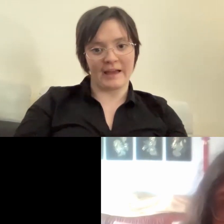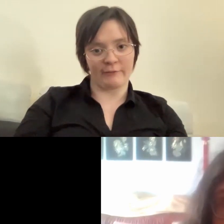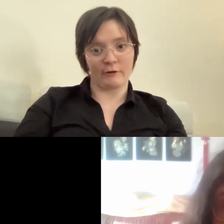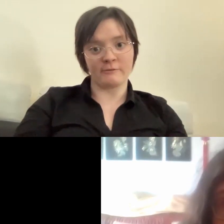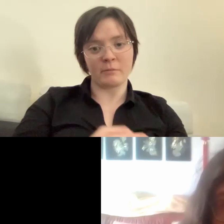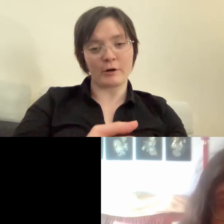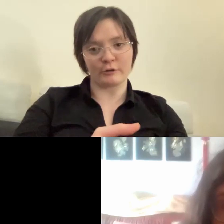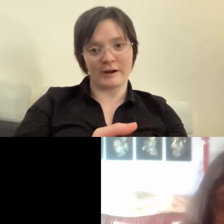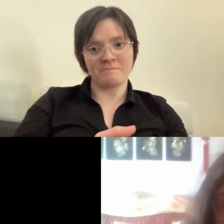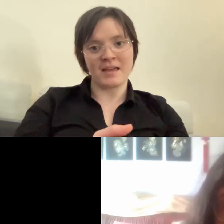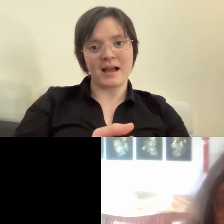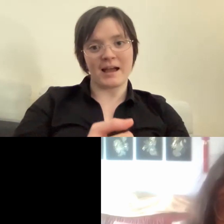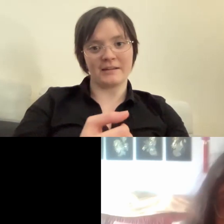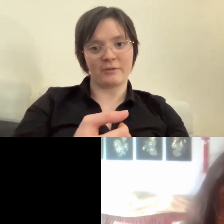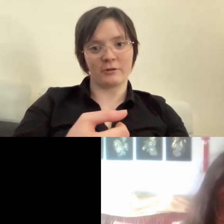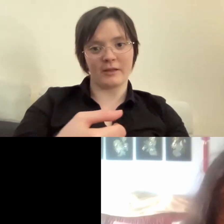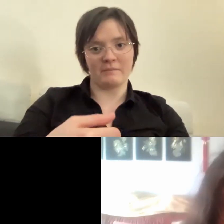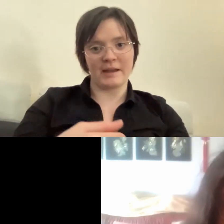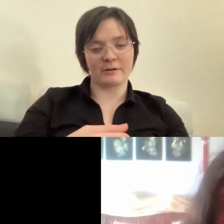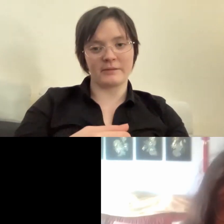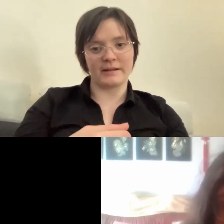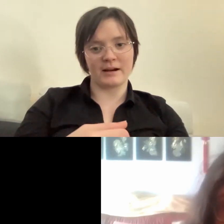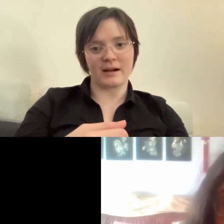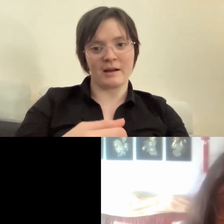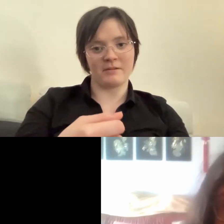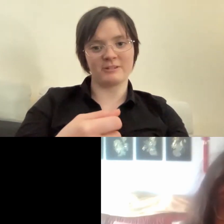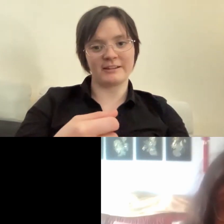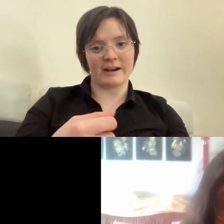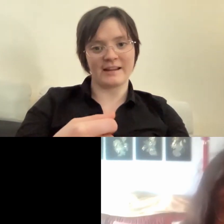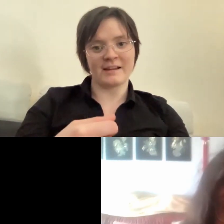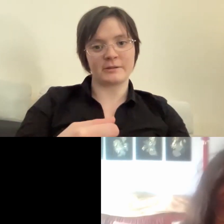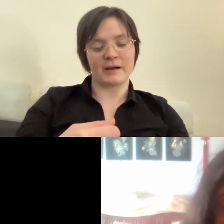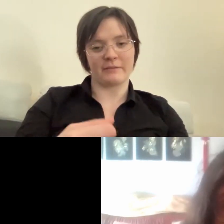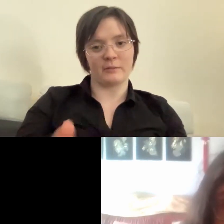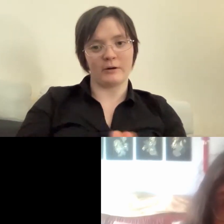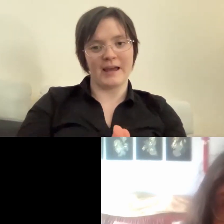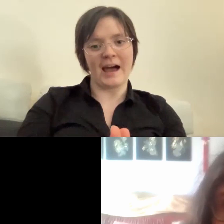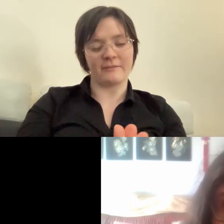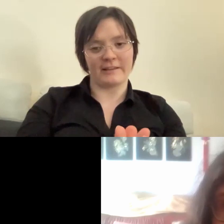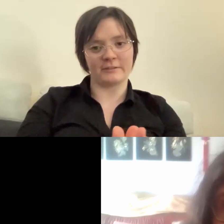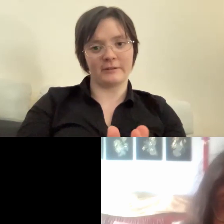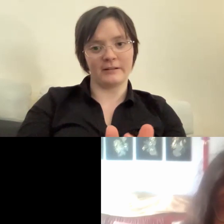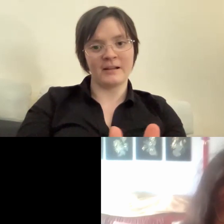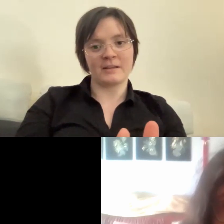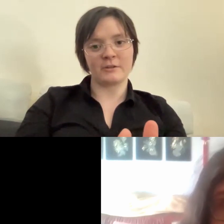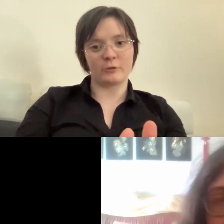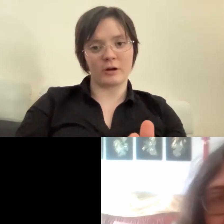the lens of poetry and I thought it would be really great to have someone at the festival to talk